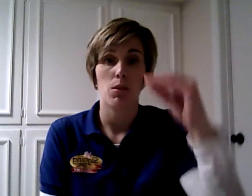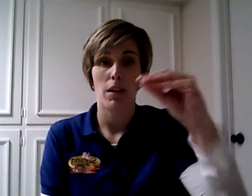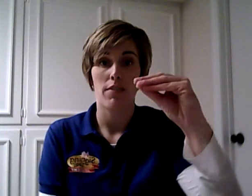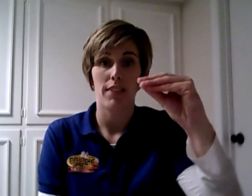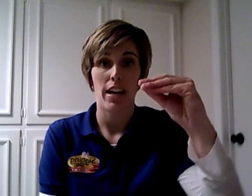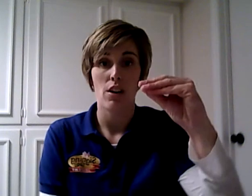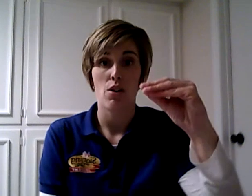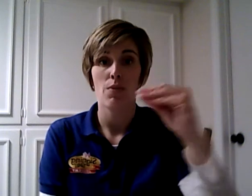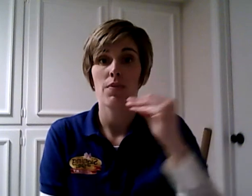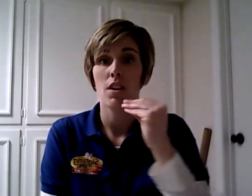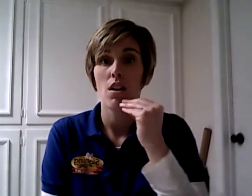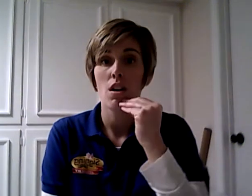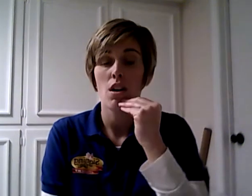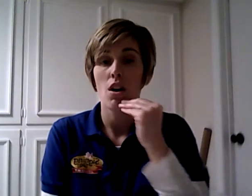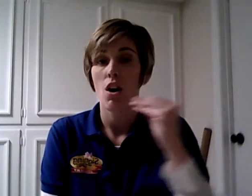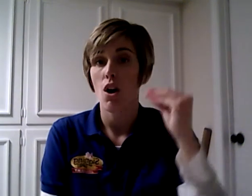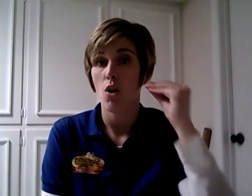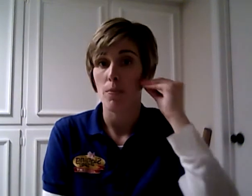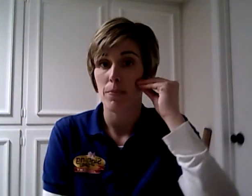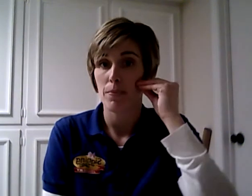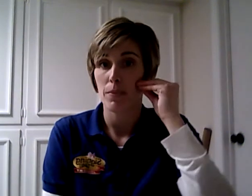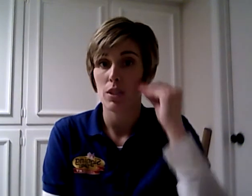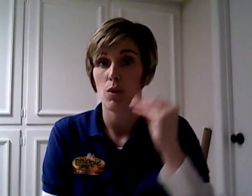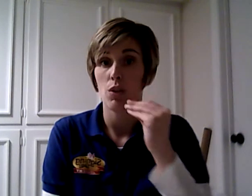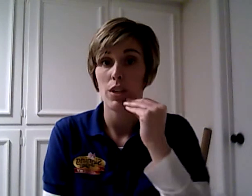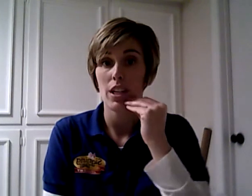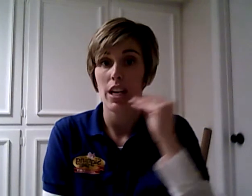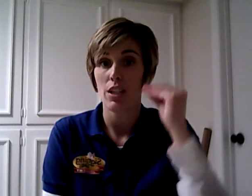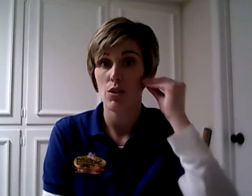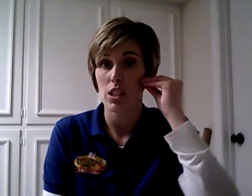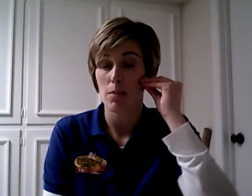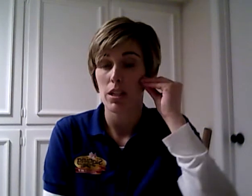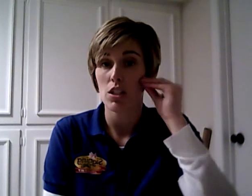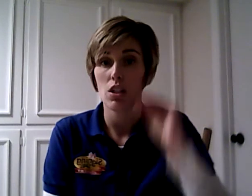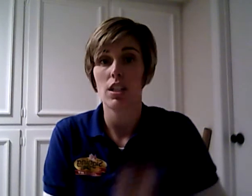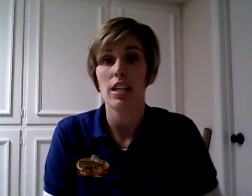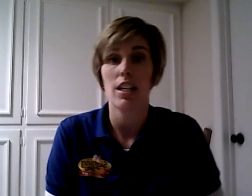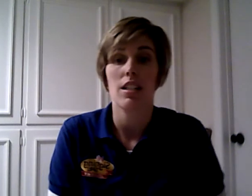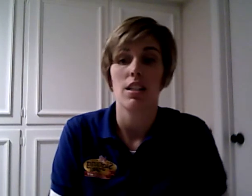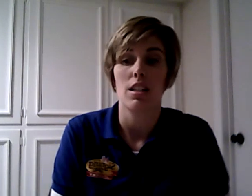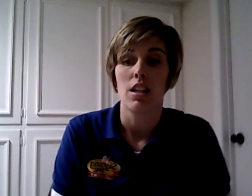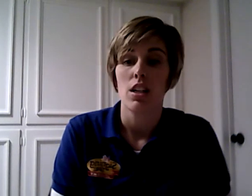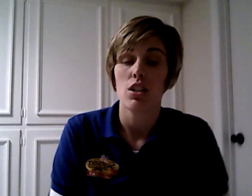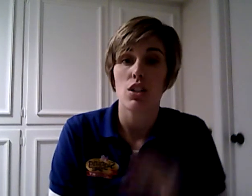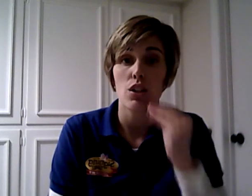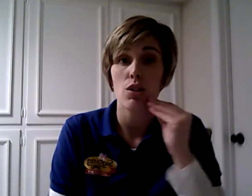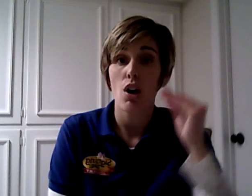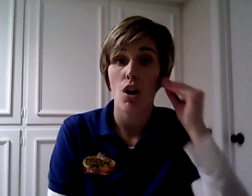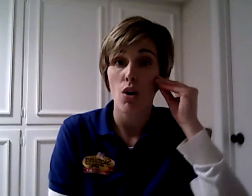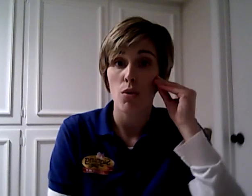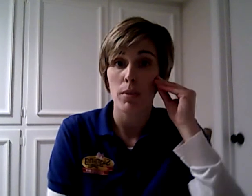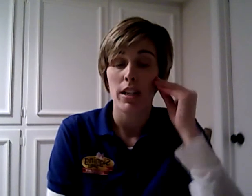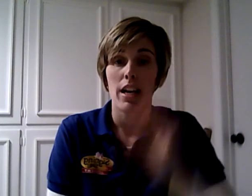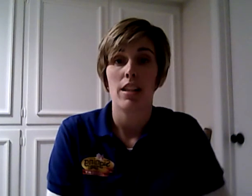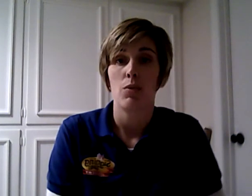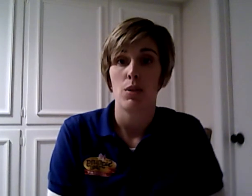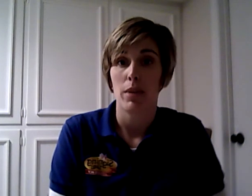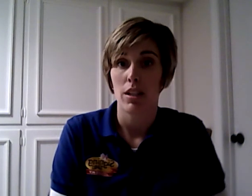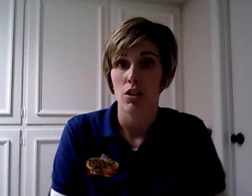So, you make a flat O. Home. It's where you eat and you sleep. And it's a good idea to start using home. And then when you pick your